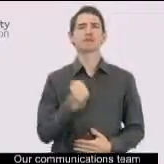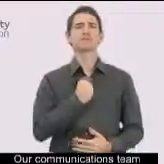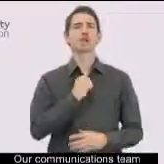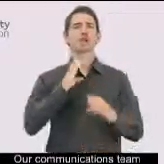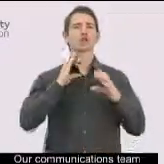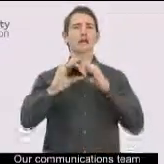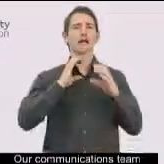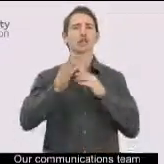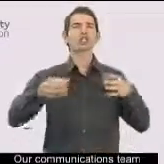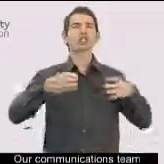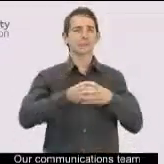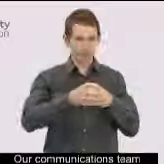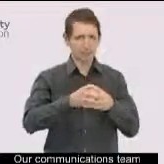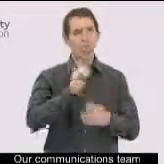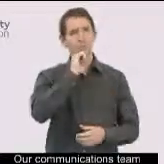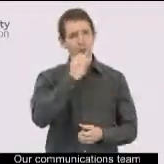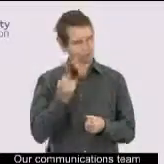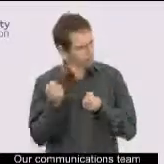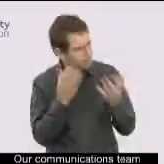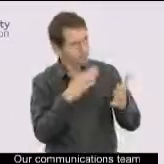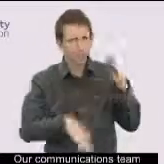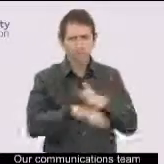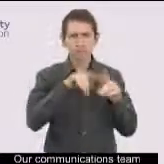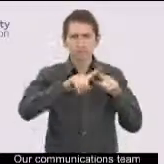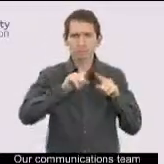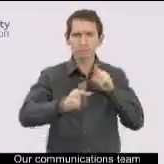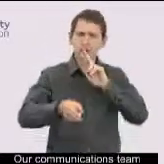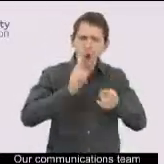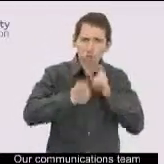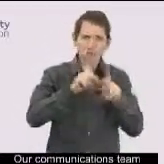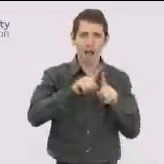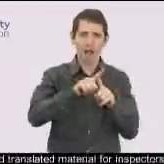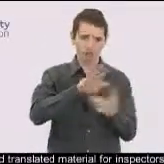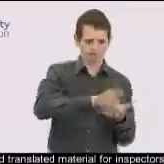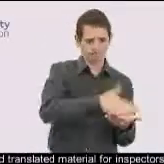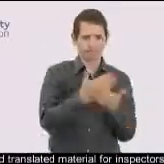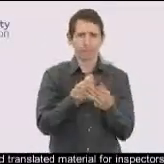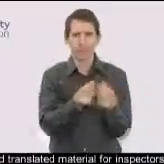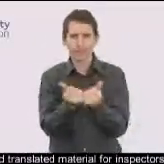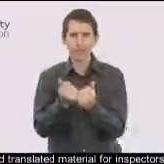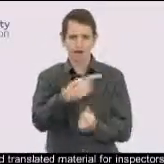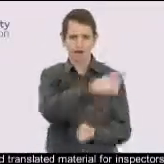Our communications team provides interpreters and translated materials for inspectors.